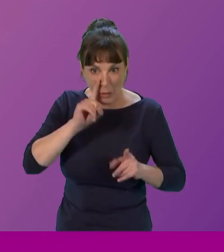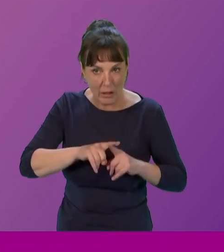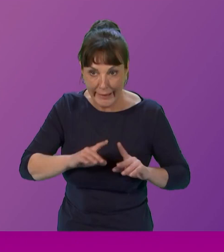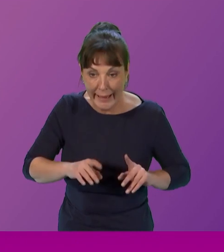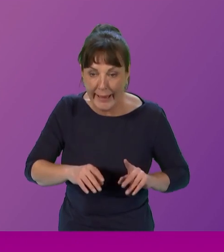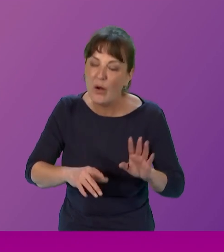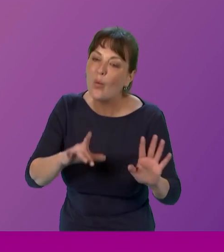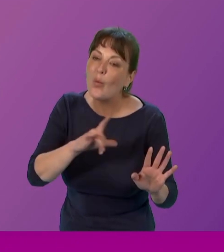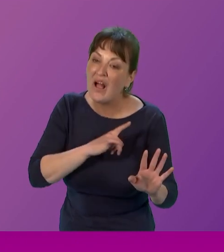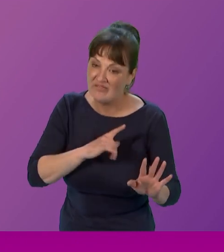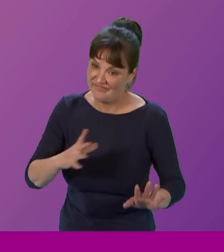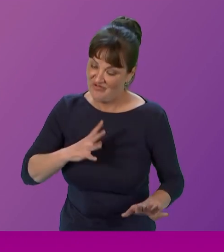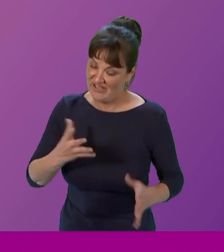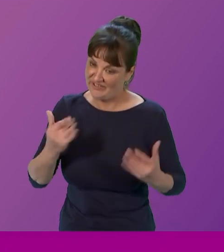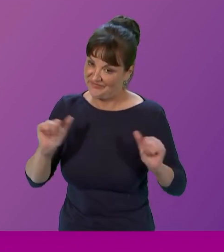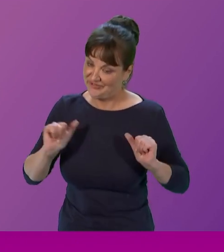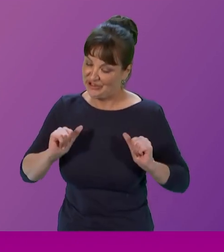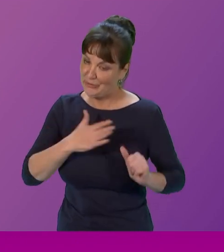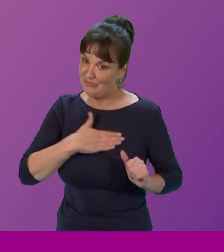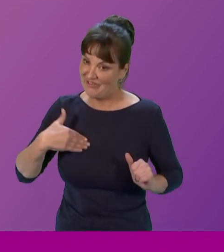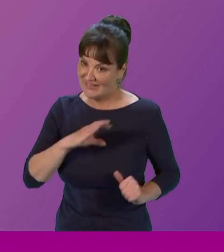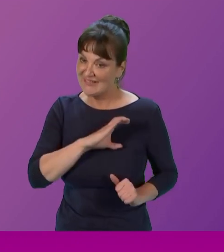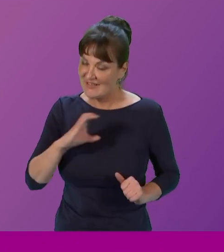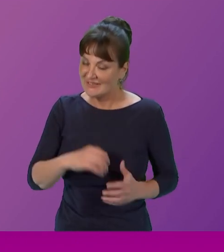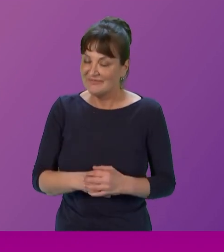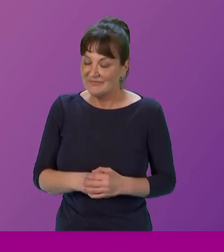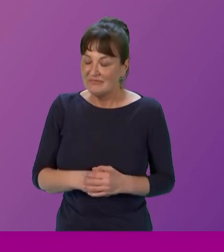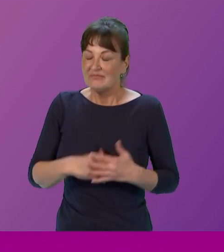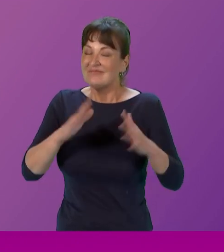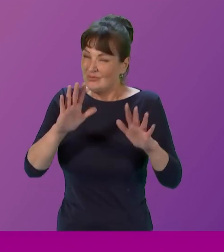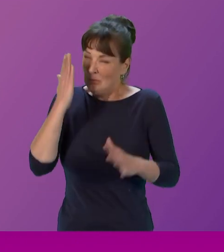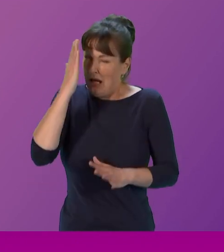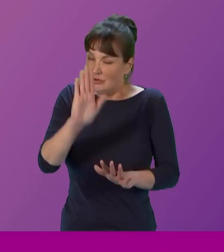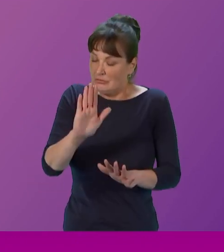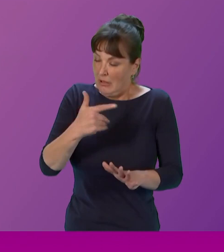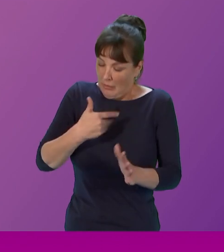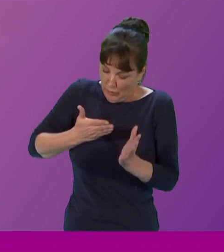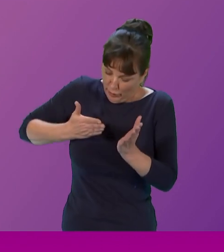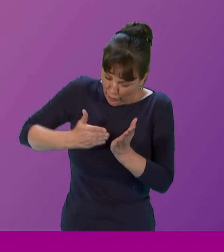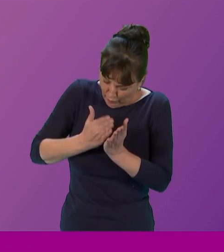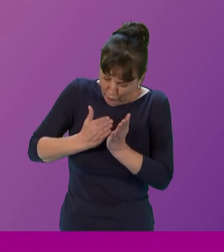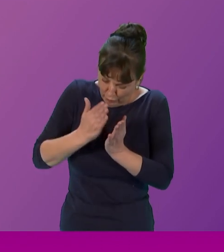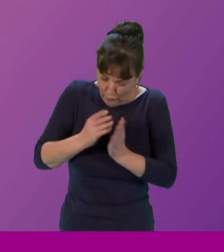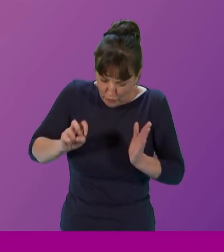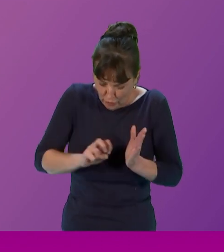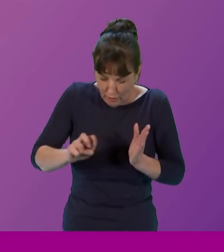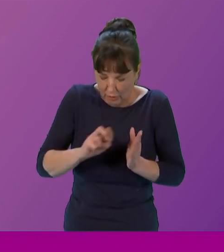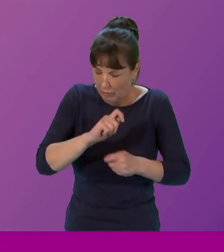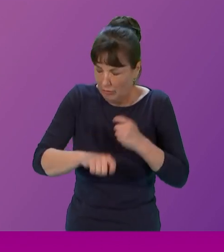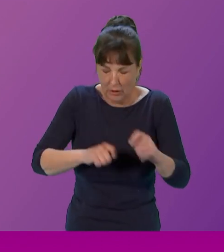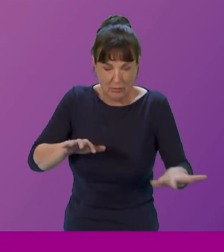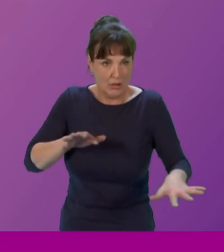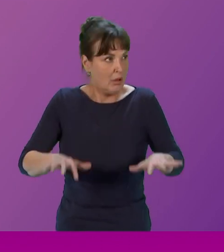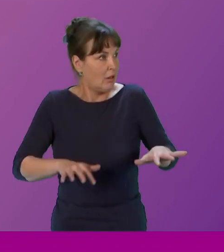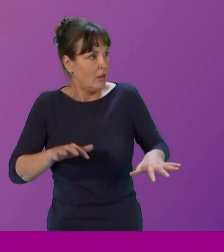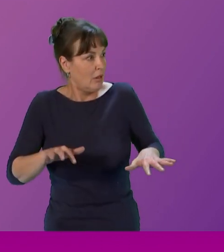So I came through this experience overwhelmingly with women by my